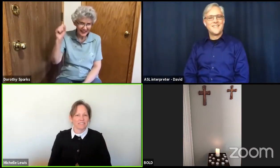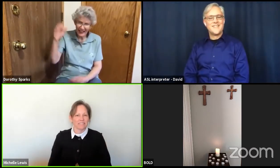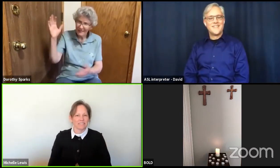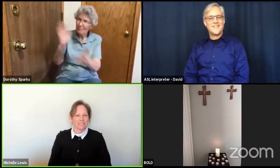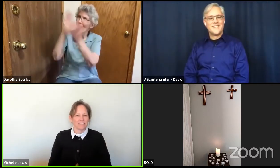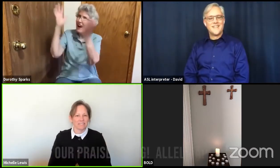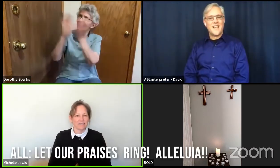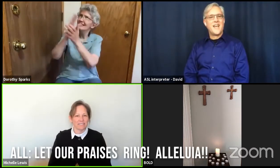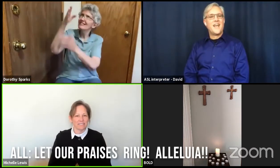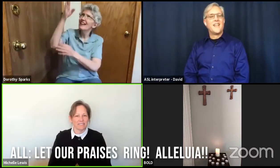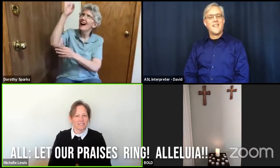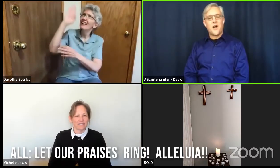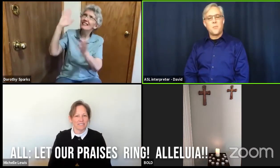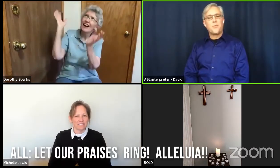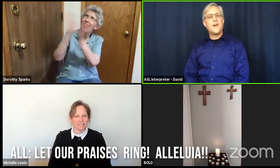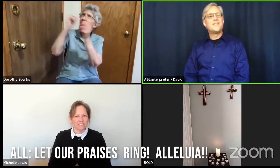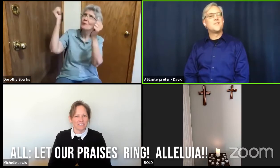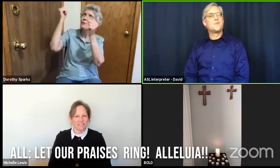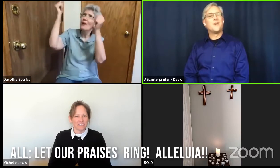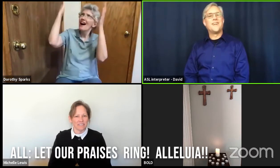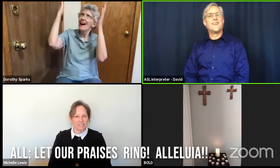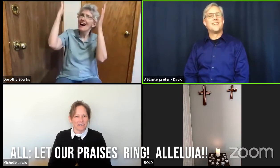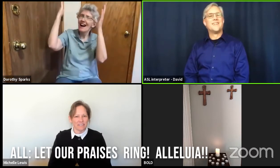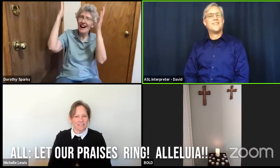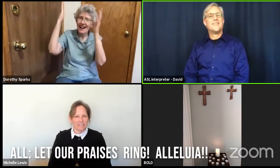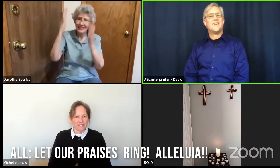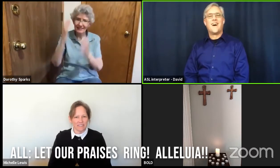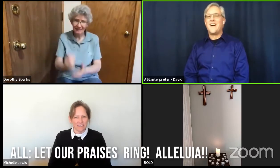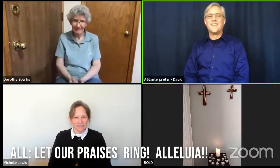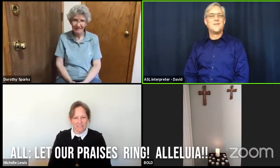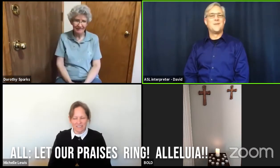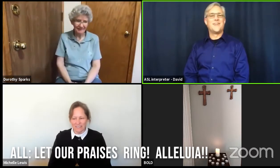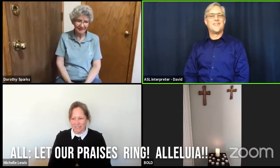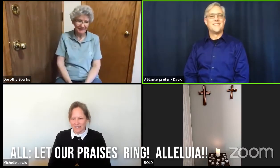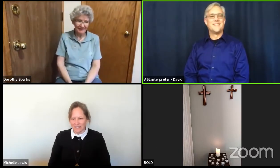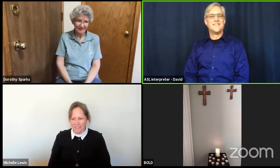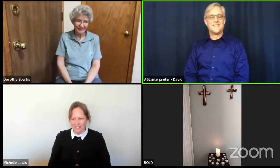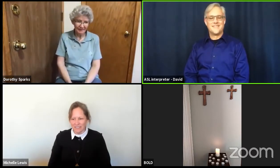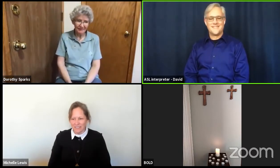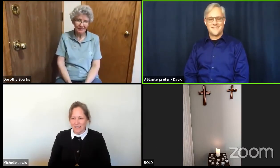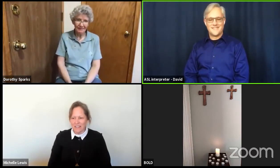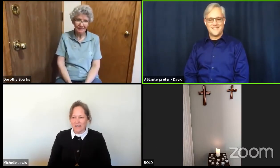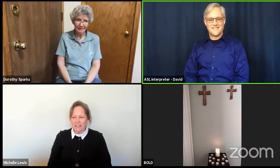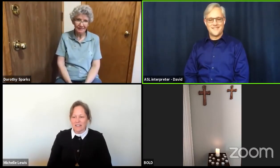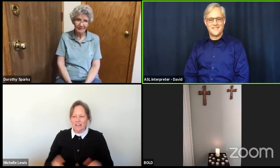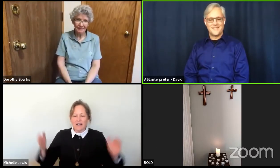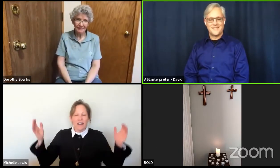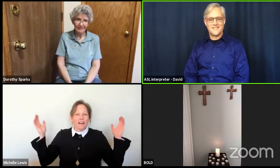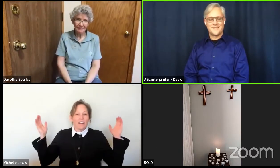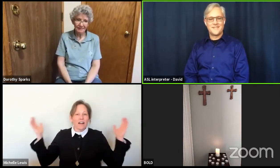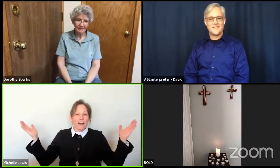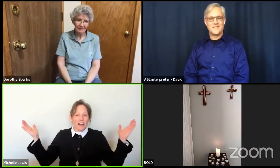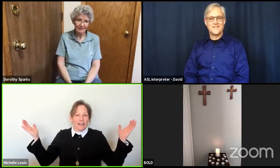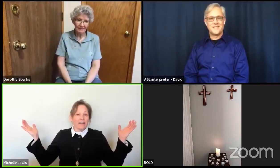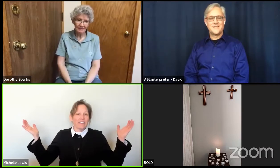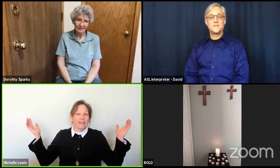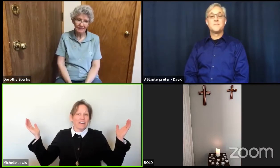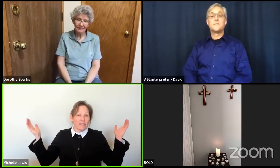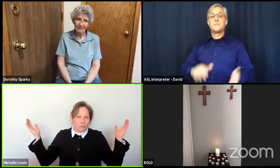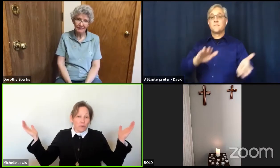Let our praises ring, alleluia. God has broken